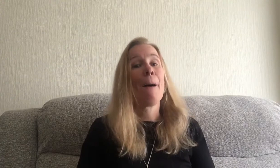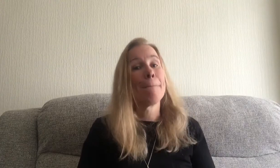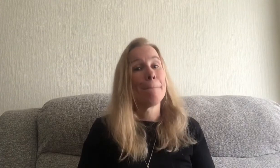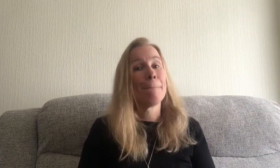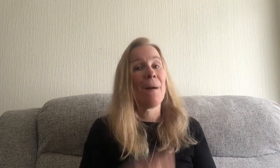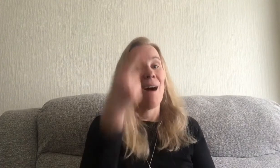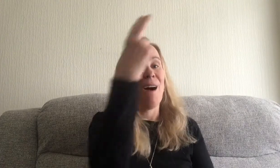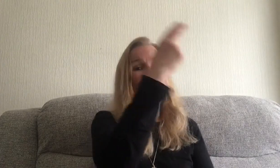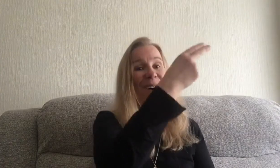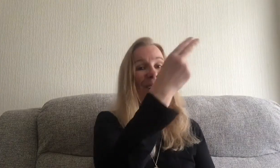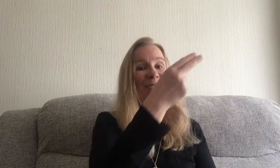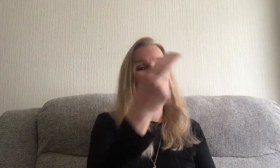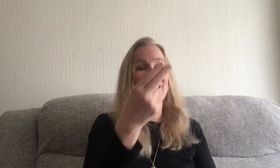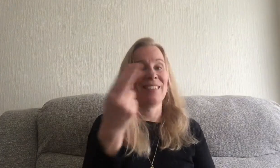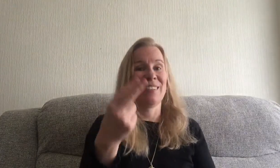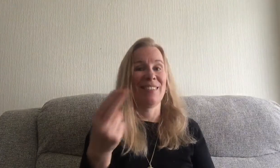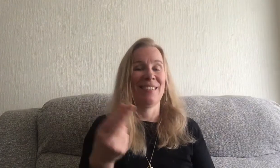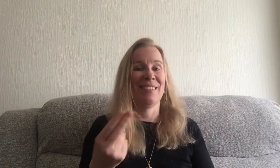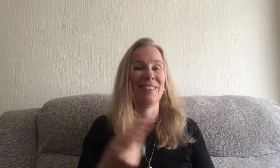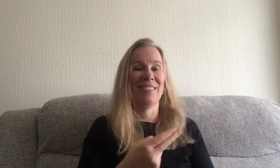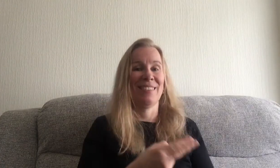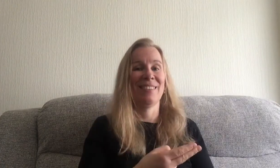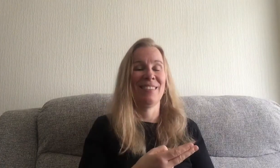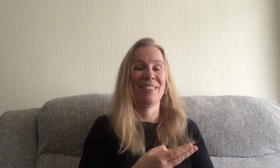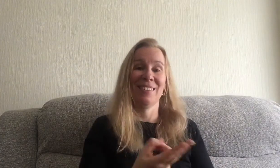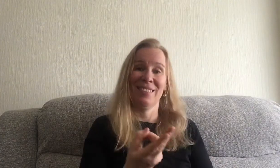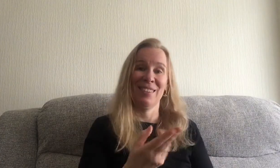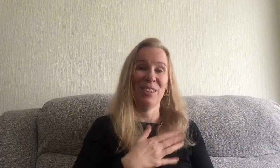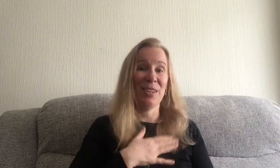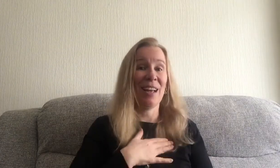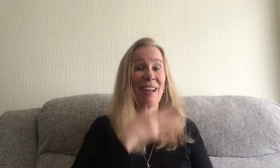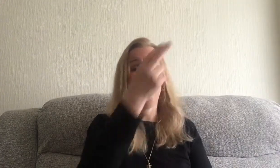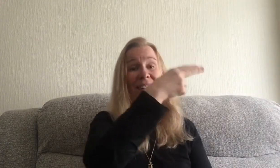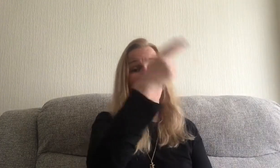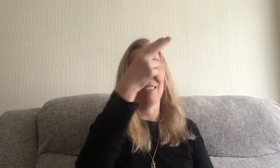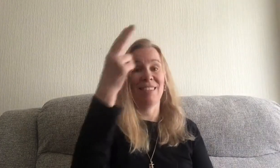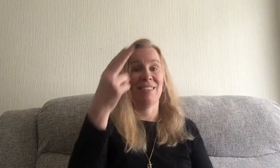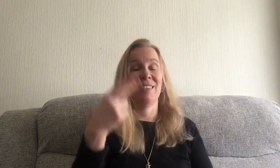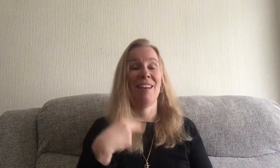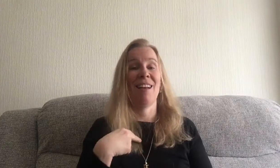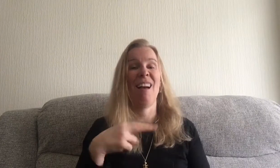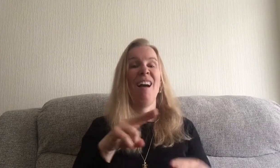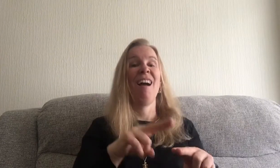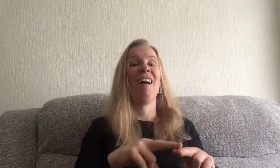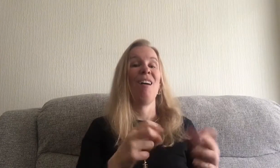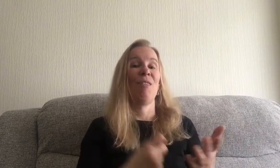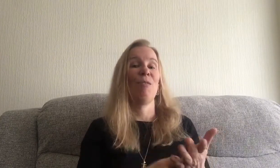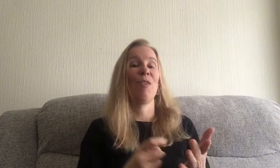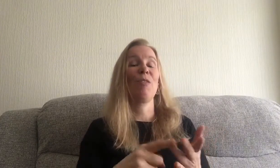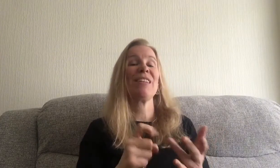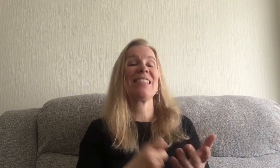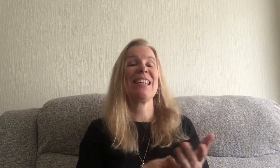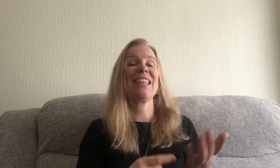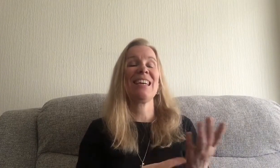art art do you like art do Florentina